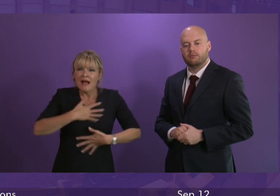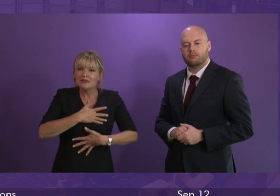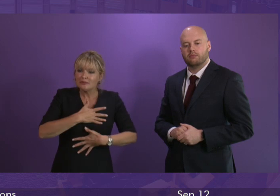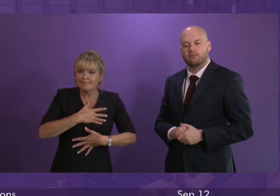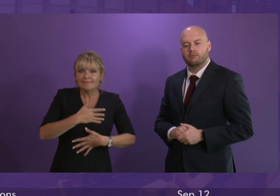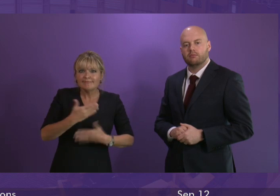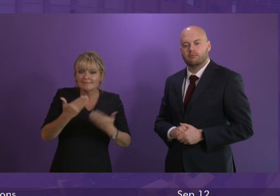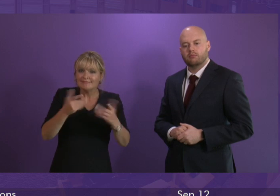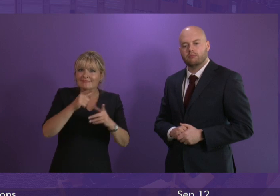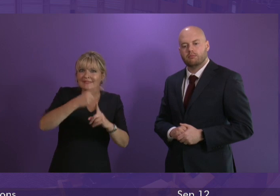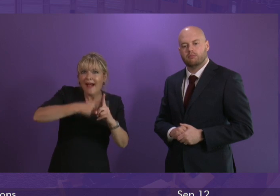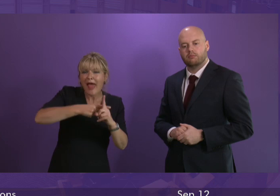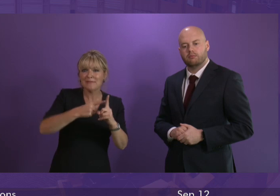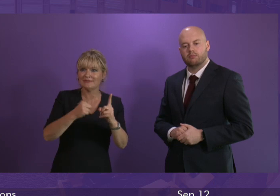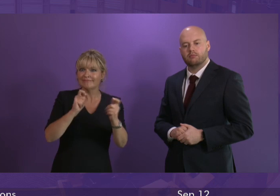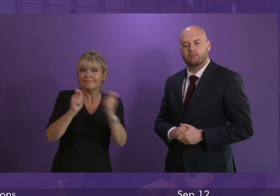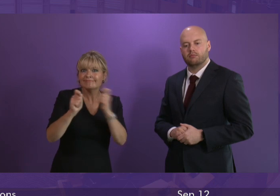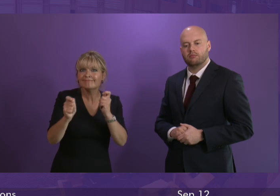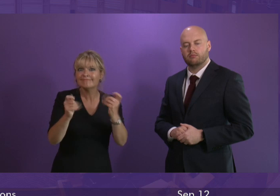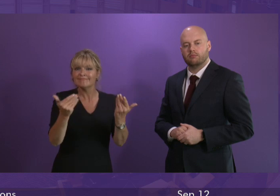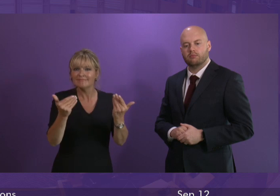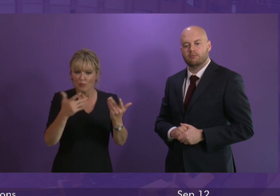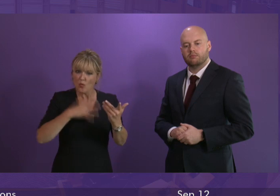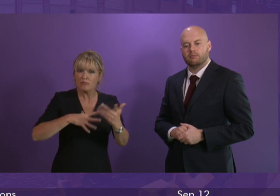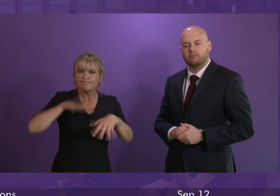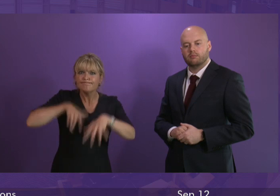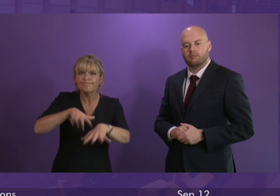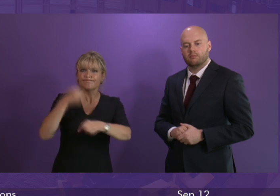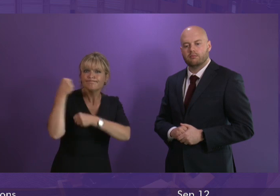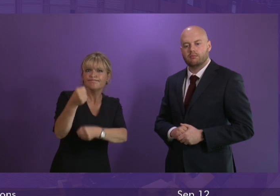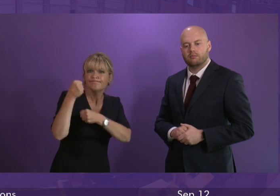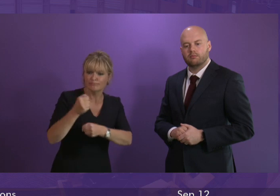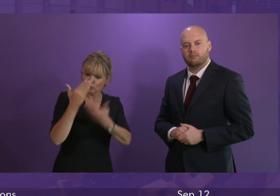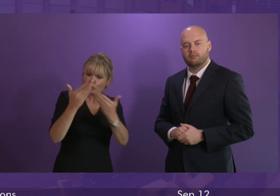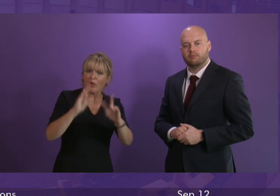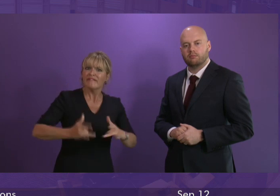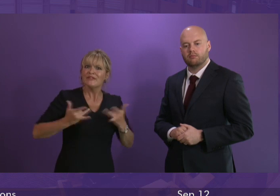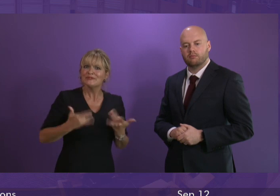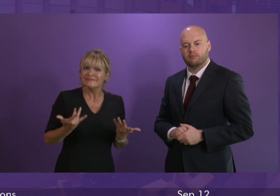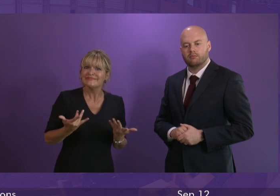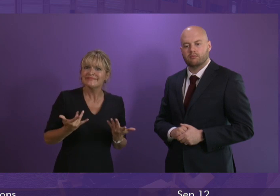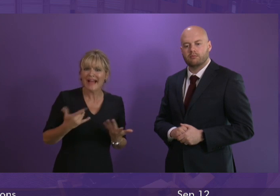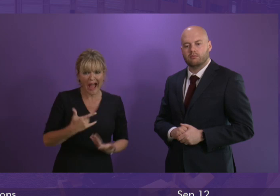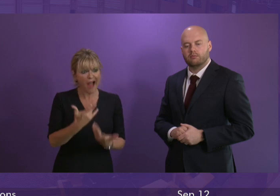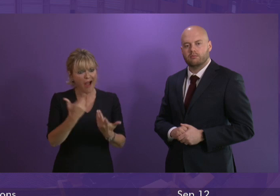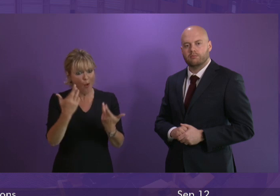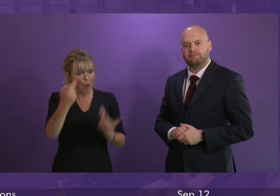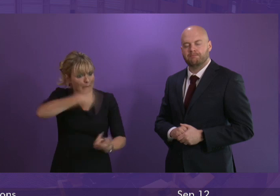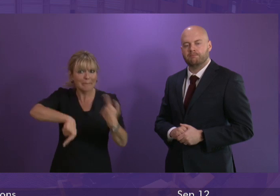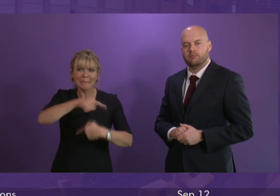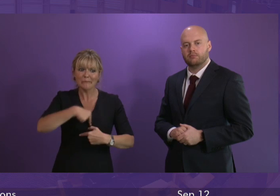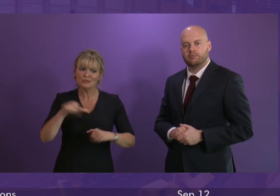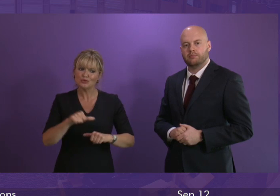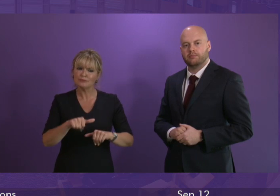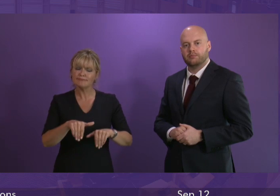climate change that they are prepared to protest and make their views known in the way they are and I would hope that all of us would listen to